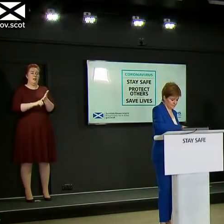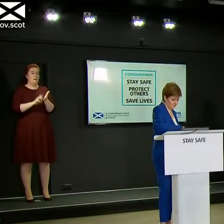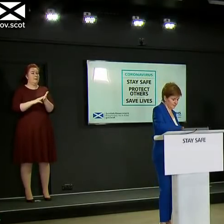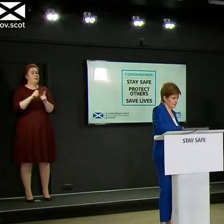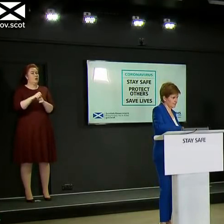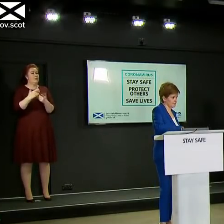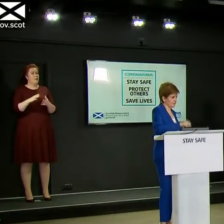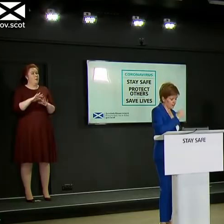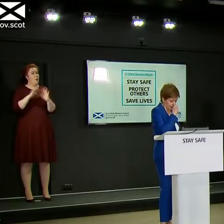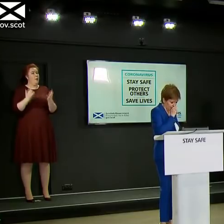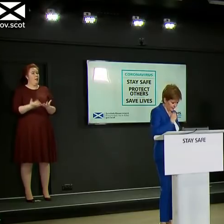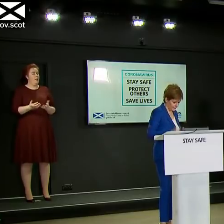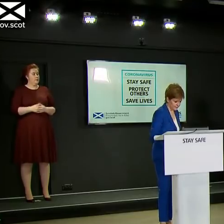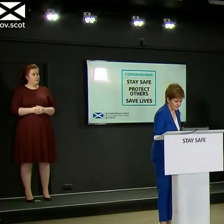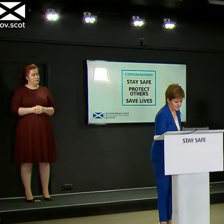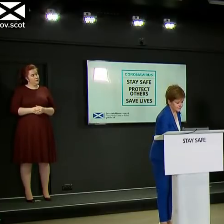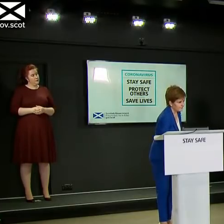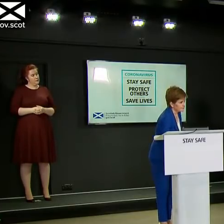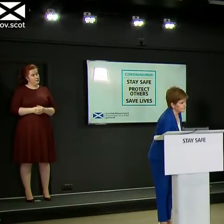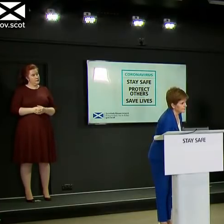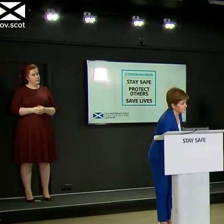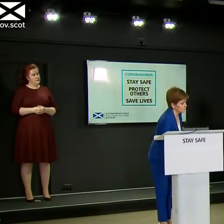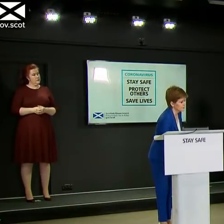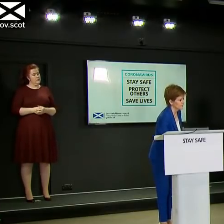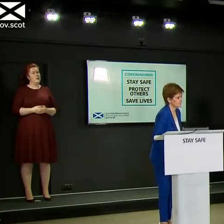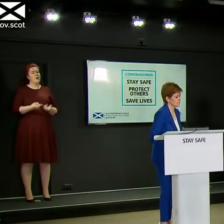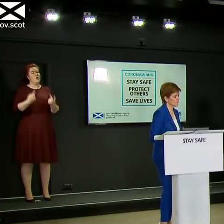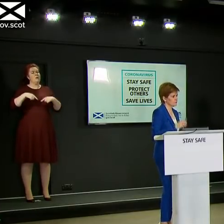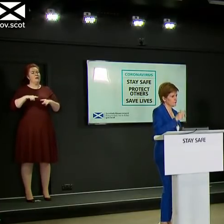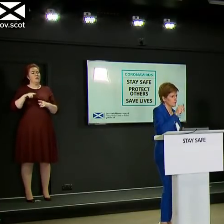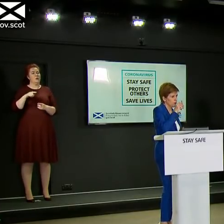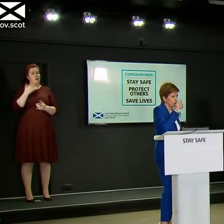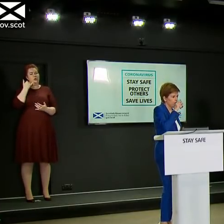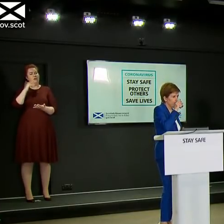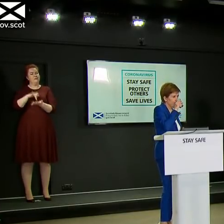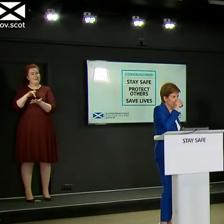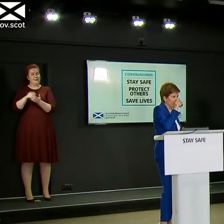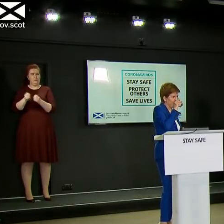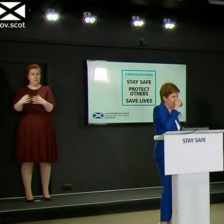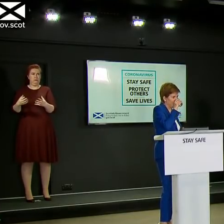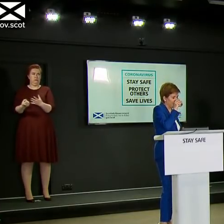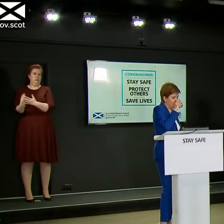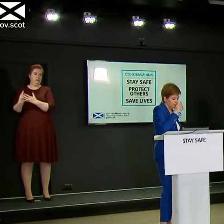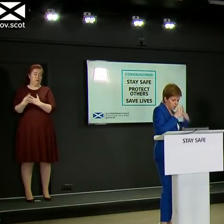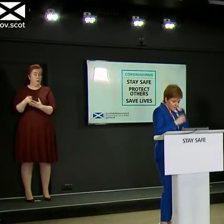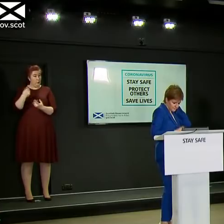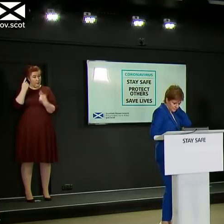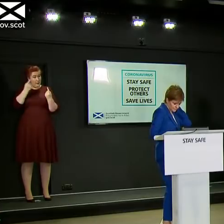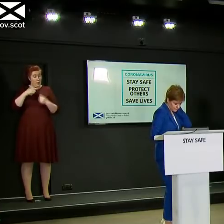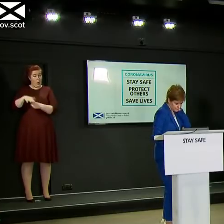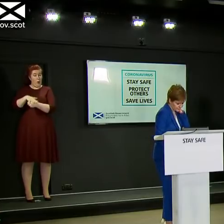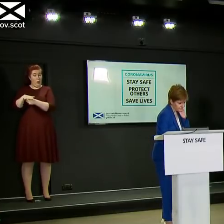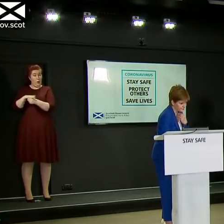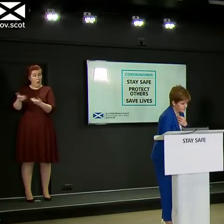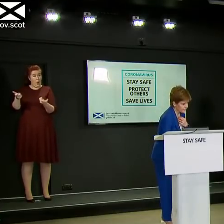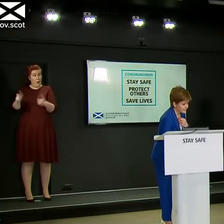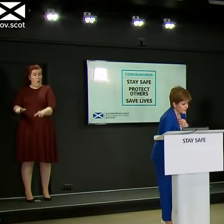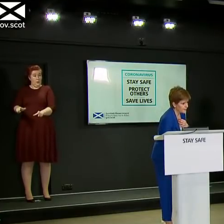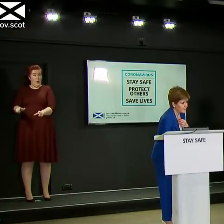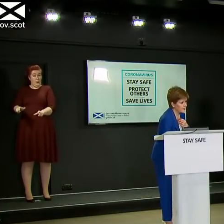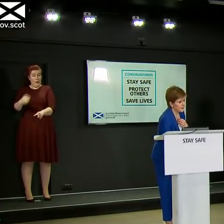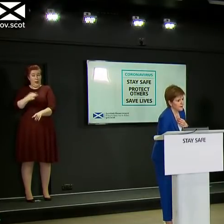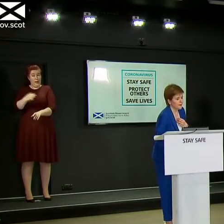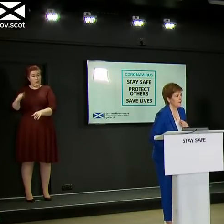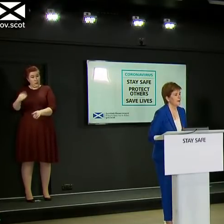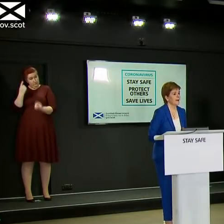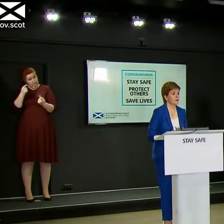Thanks, First Minister. Just going back to the Cytel outbreak, are you considering any sort of local lockdown in Lanarkshire to prevent any more